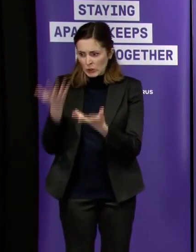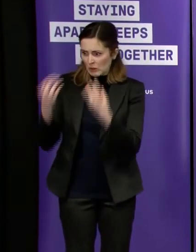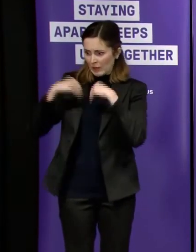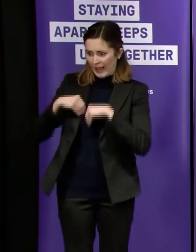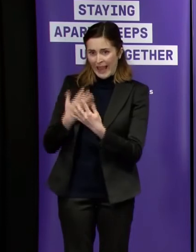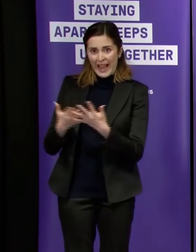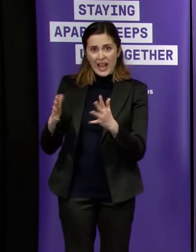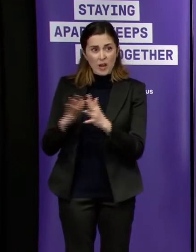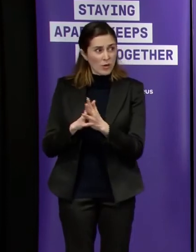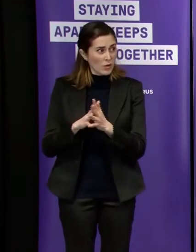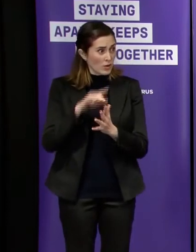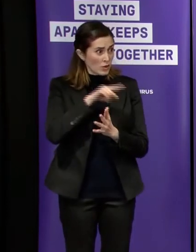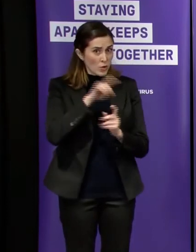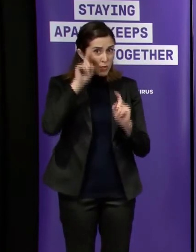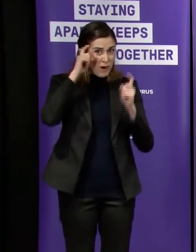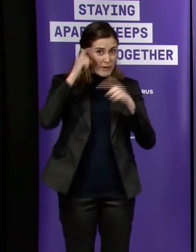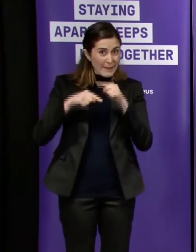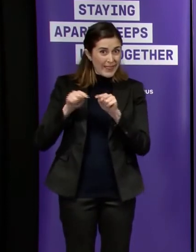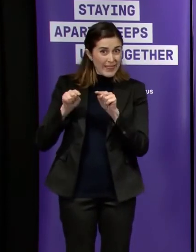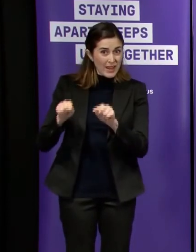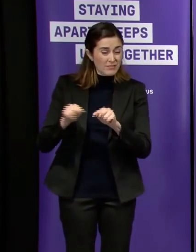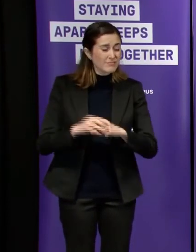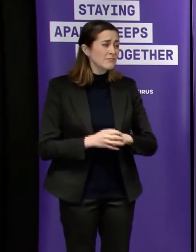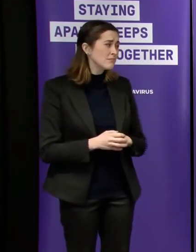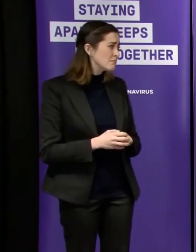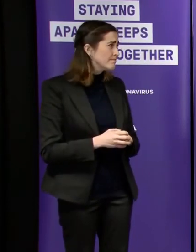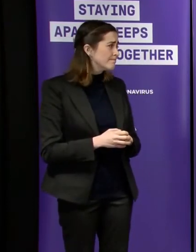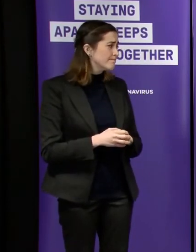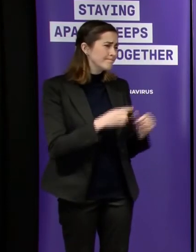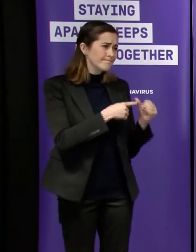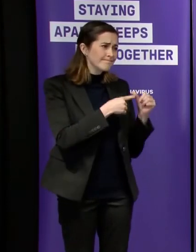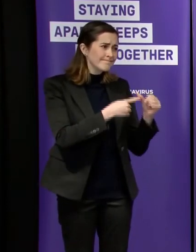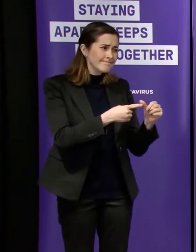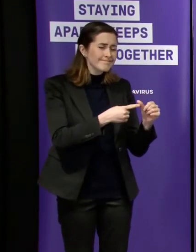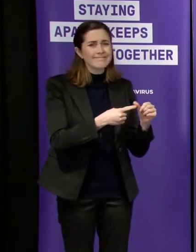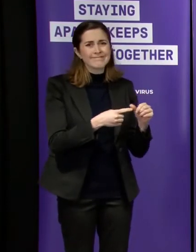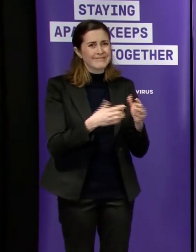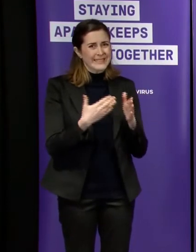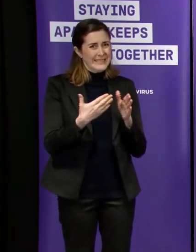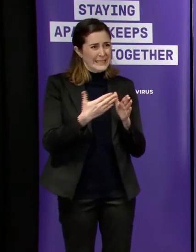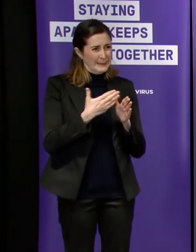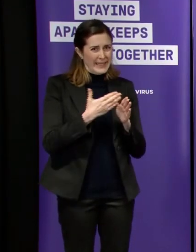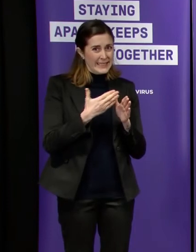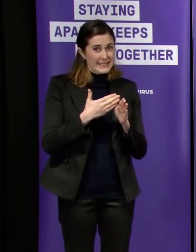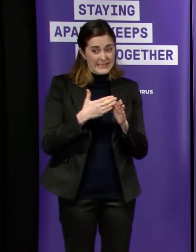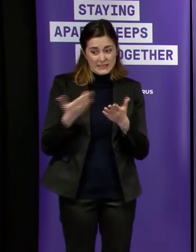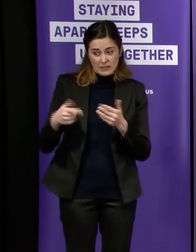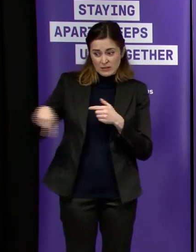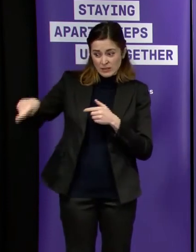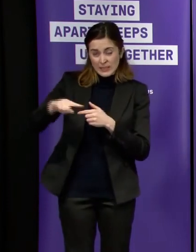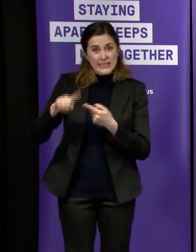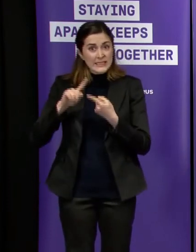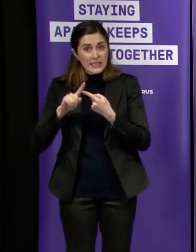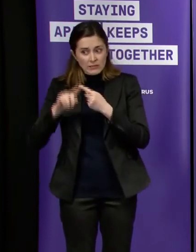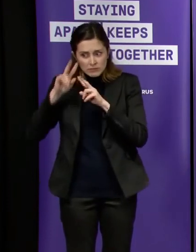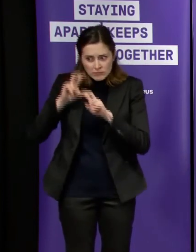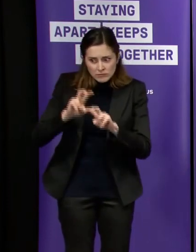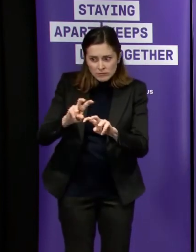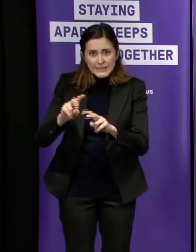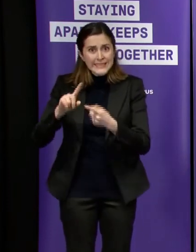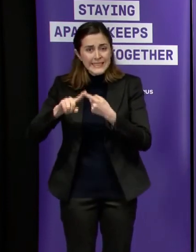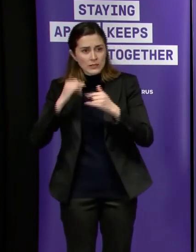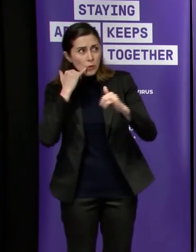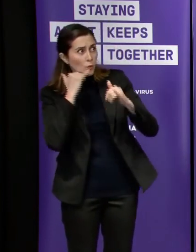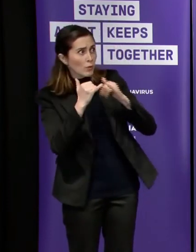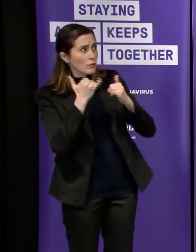it it partly depends on you know um when that okay you know the case investigation process um i i think